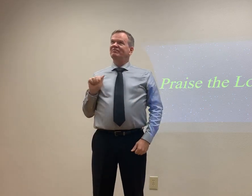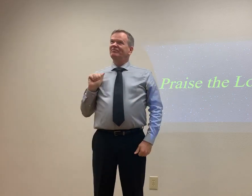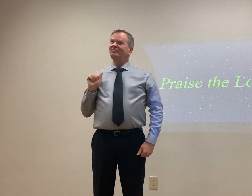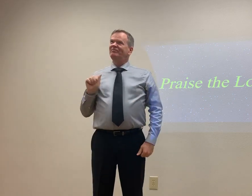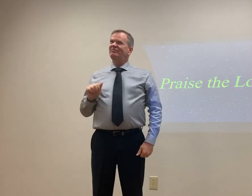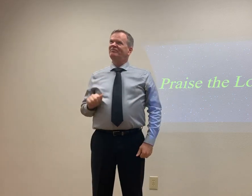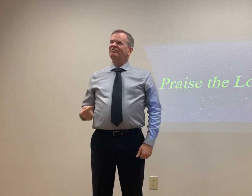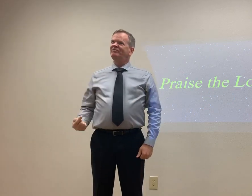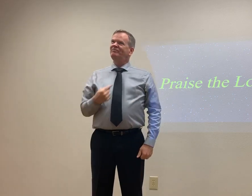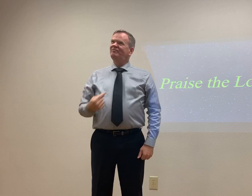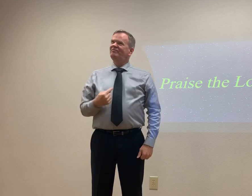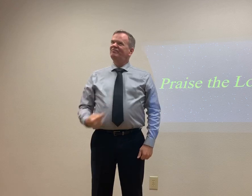Angela.